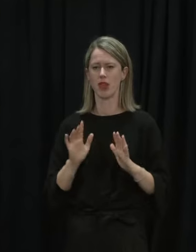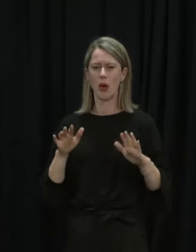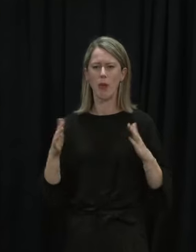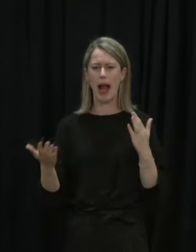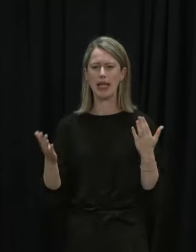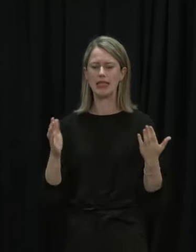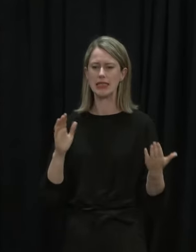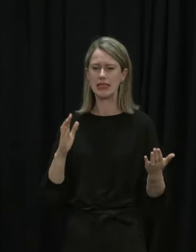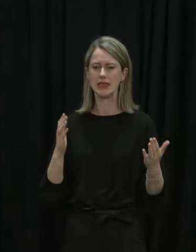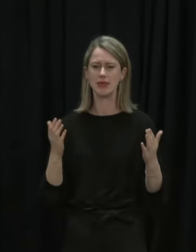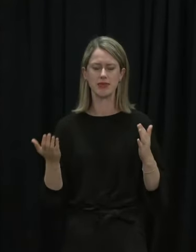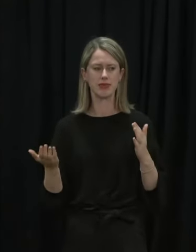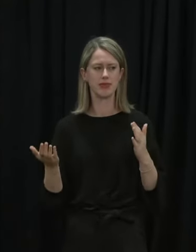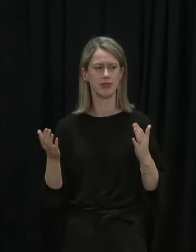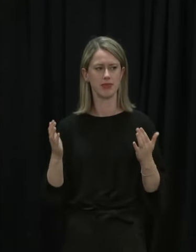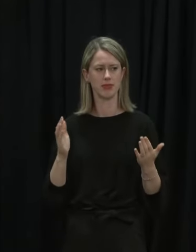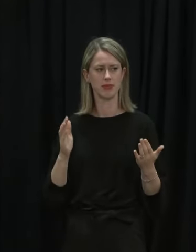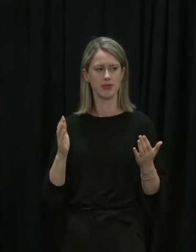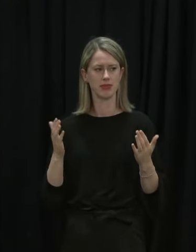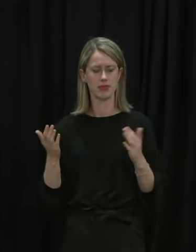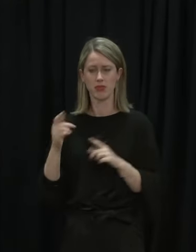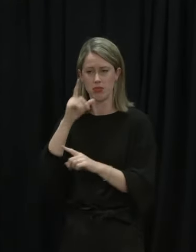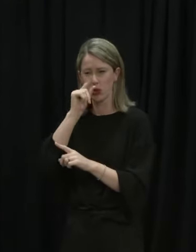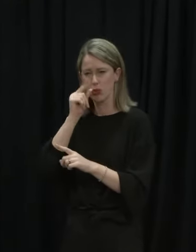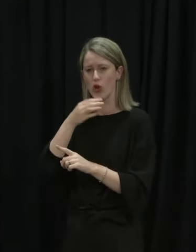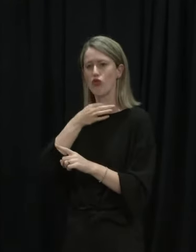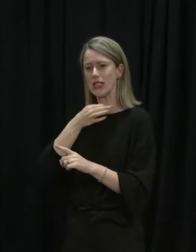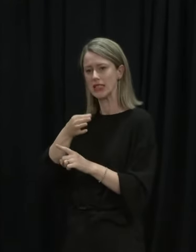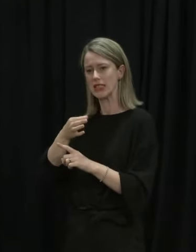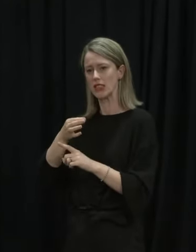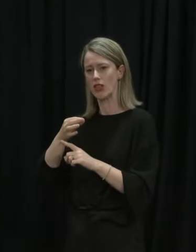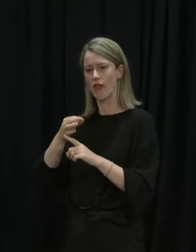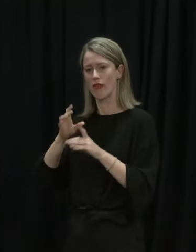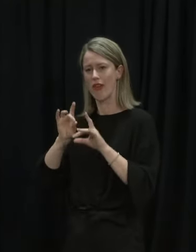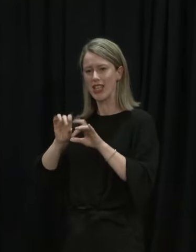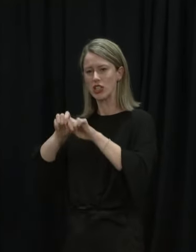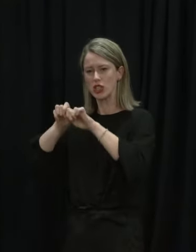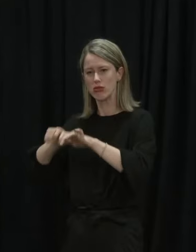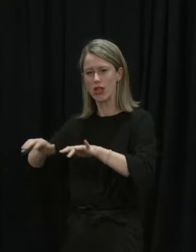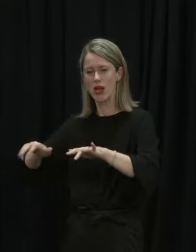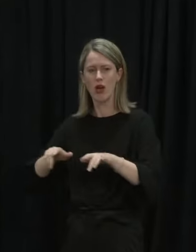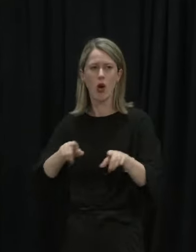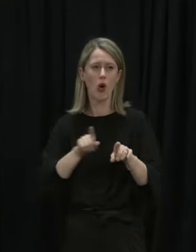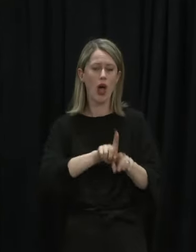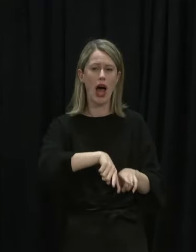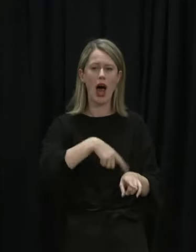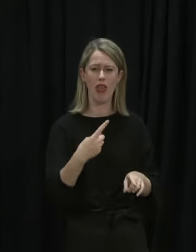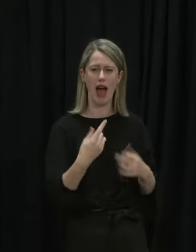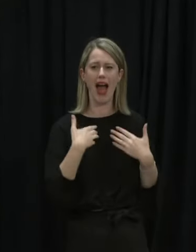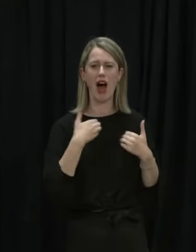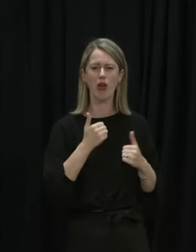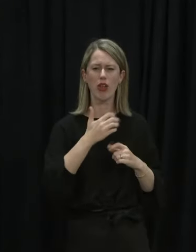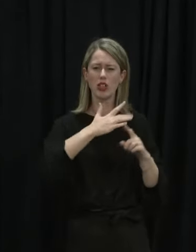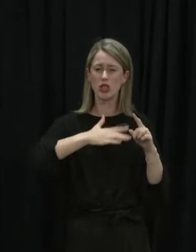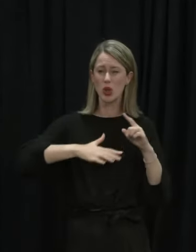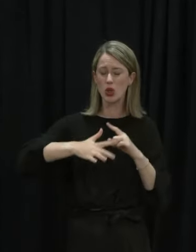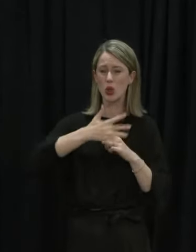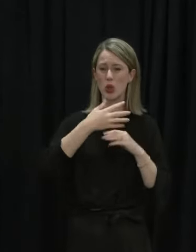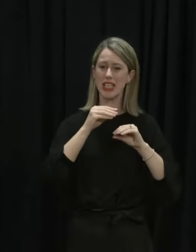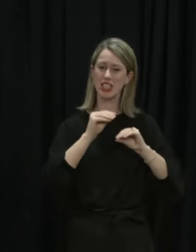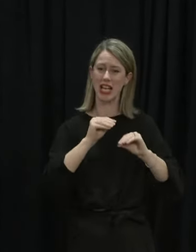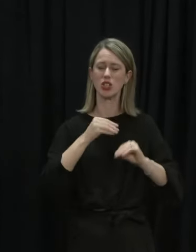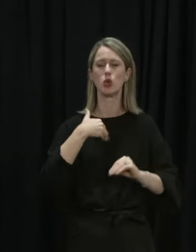between the potential risk of infection spreading, but also the other health, social and